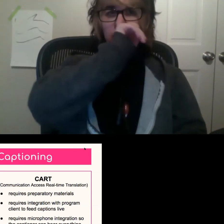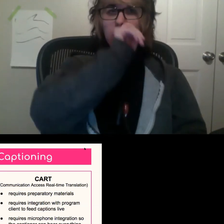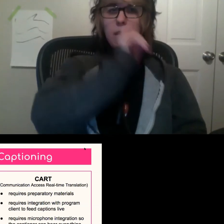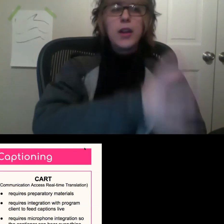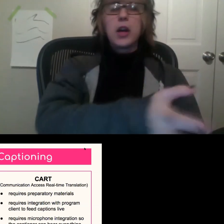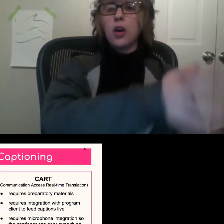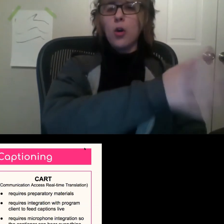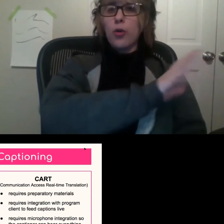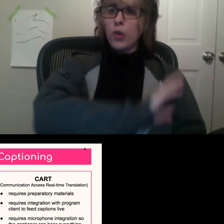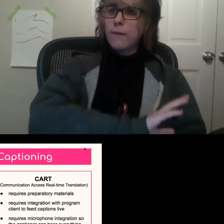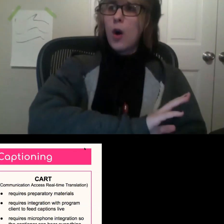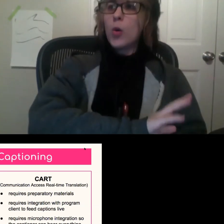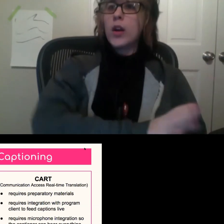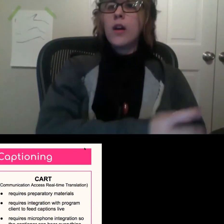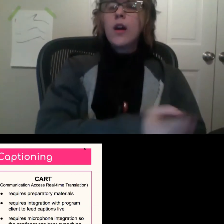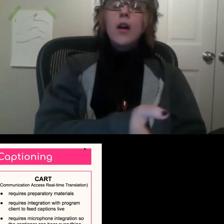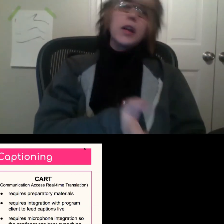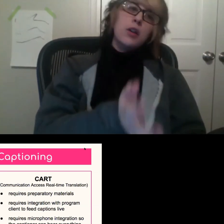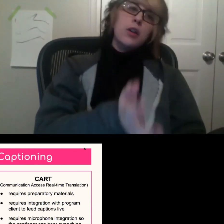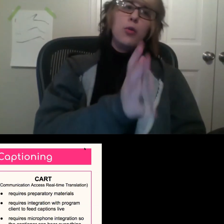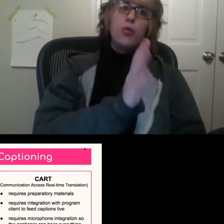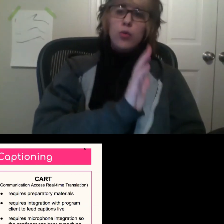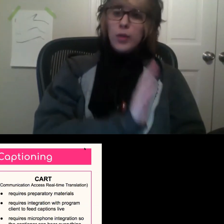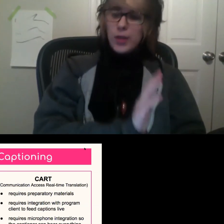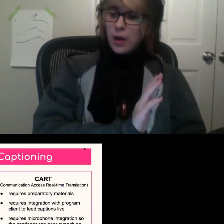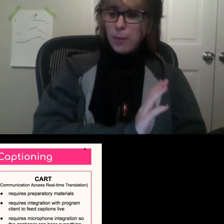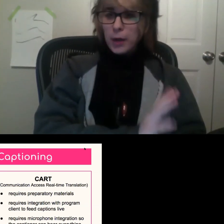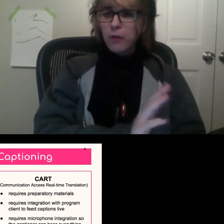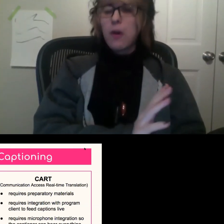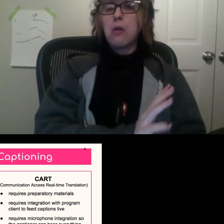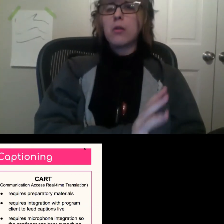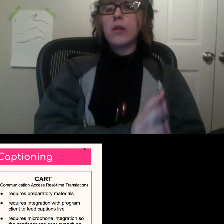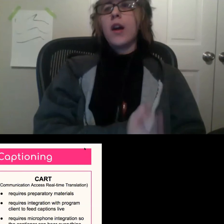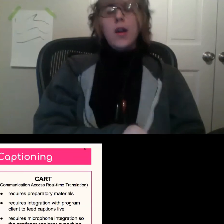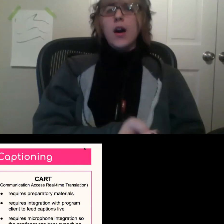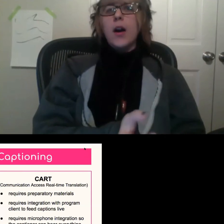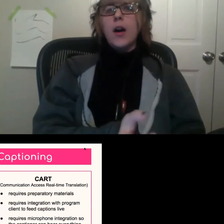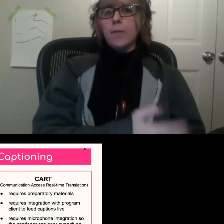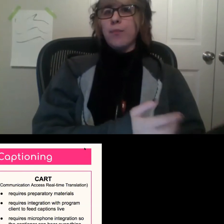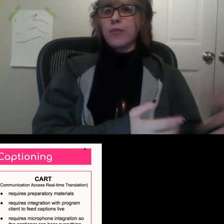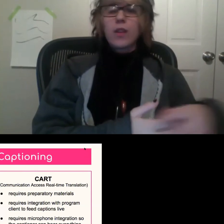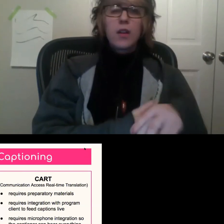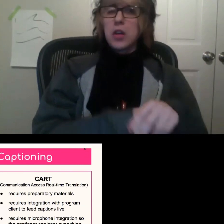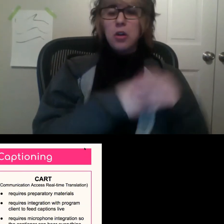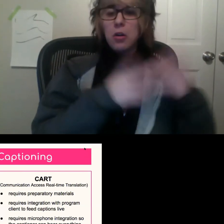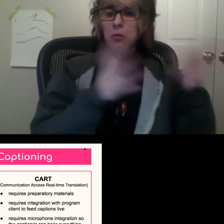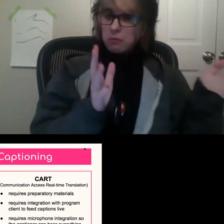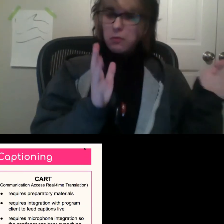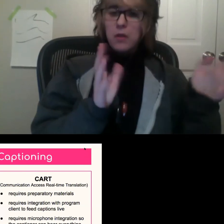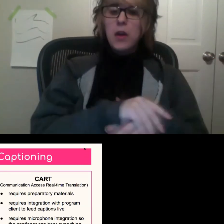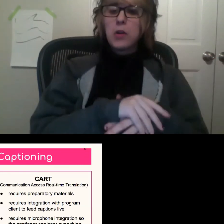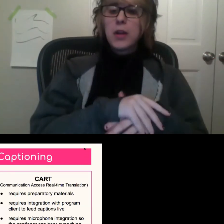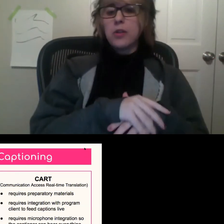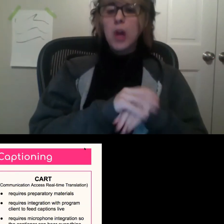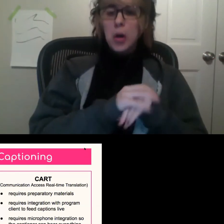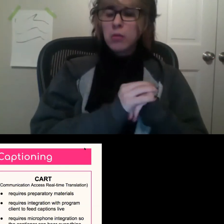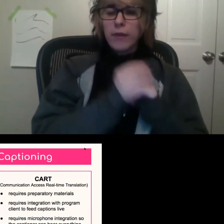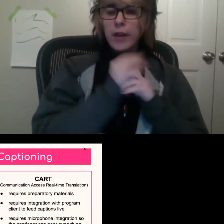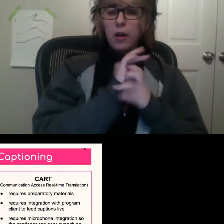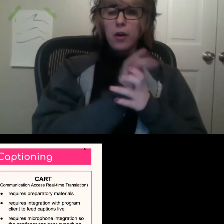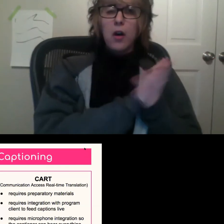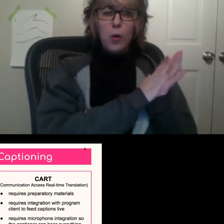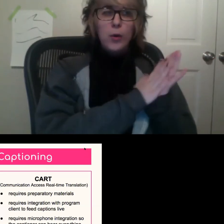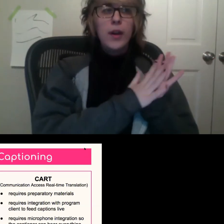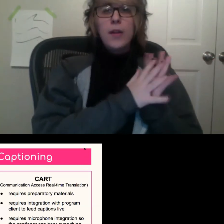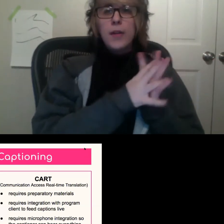quality, but they can go through a phone. They can go through a microphone. Um, you know, they'll let you know